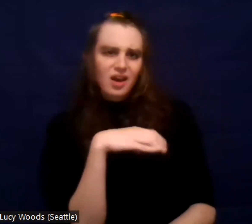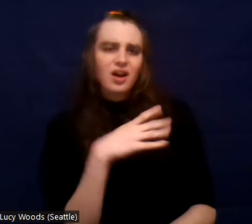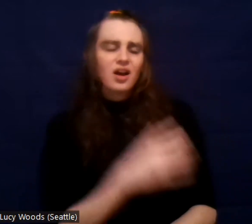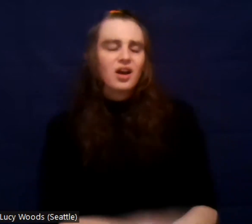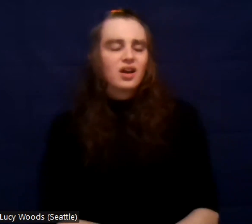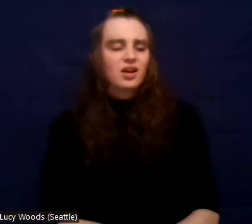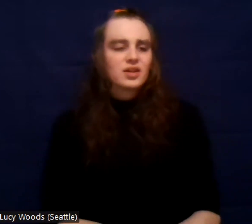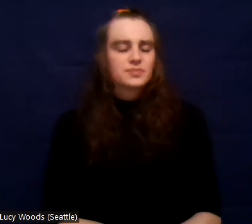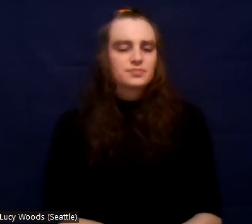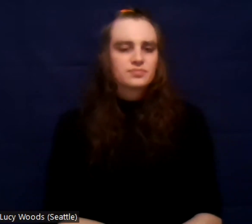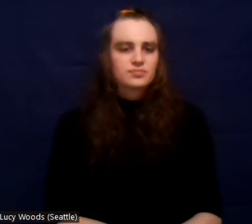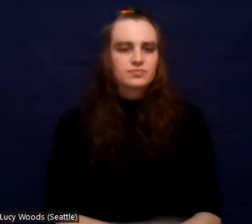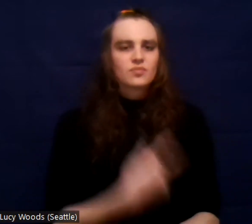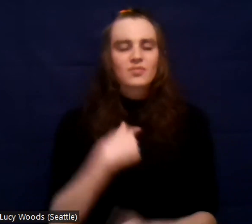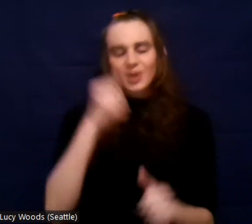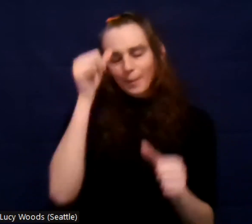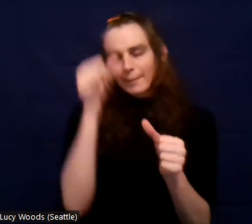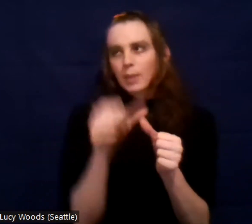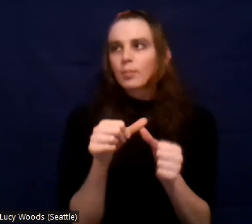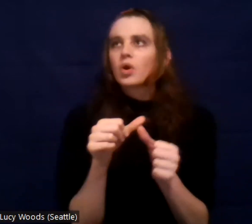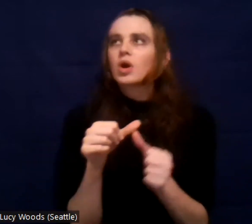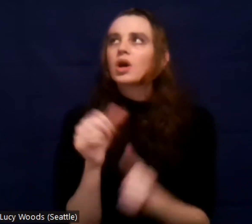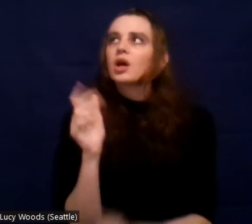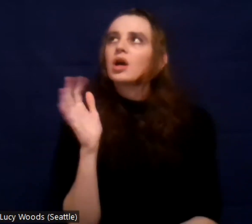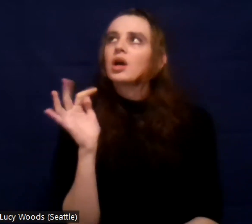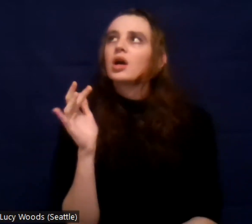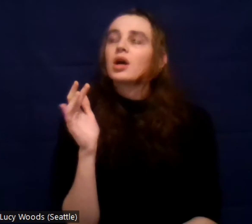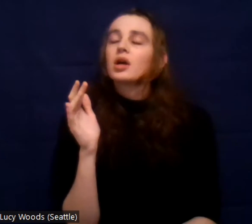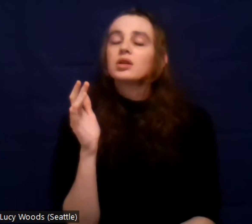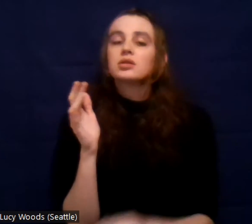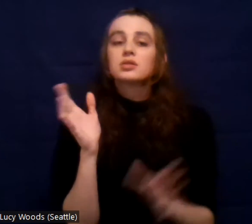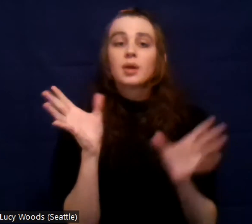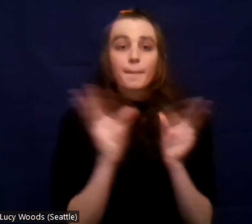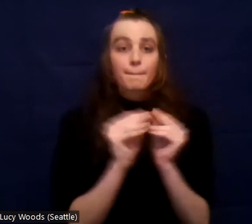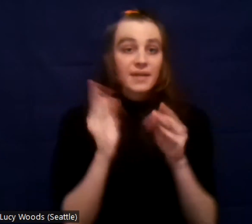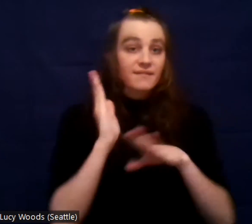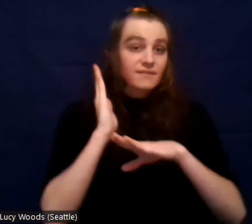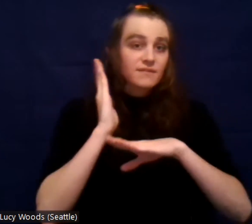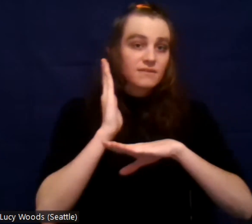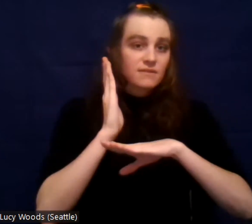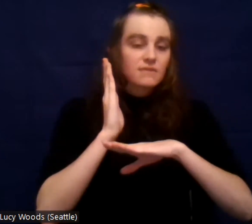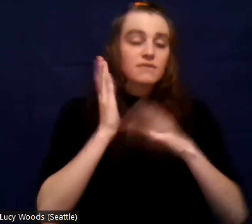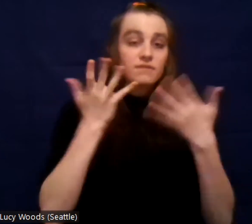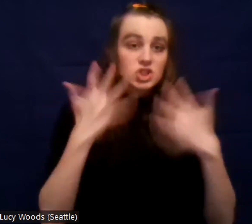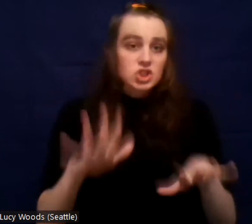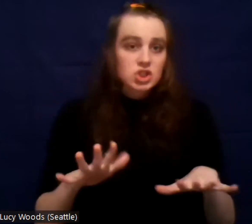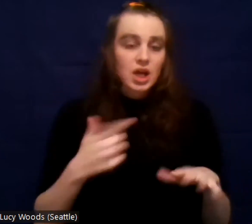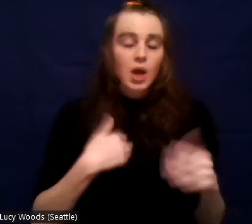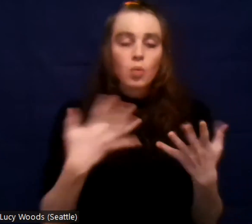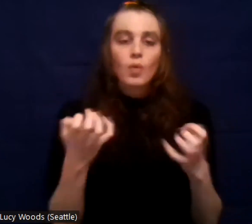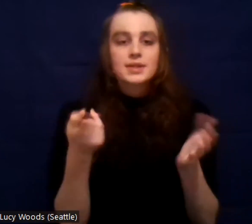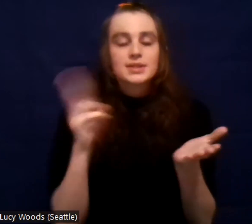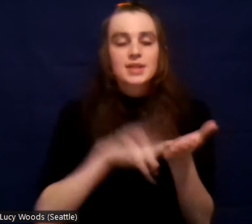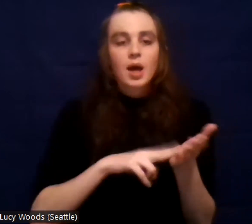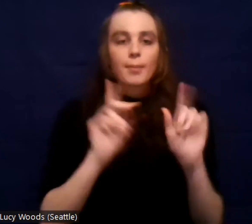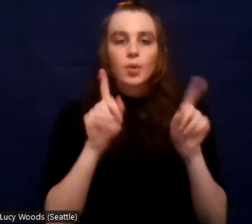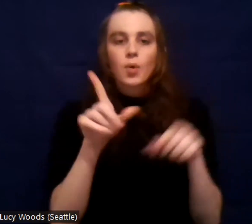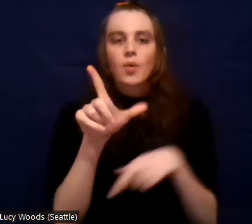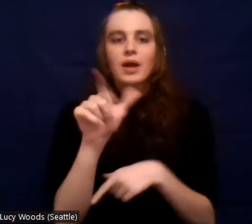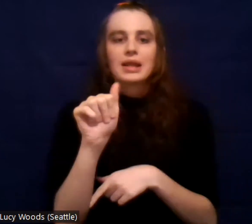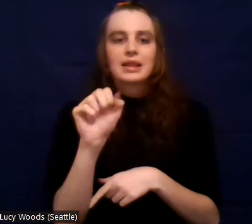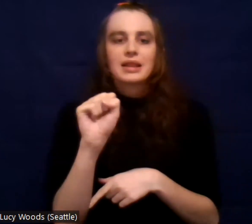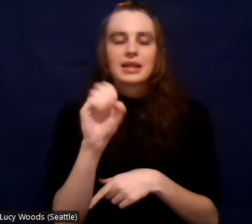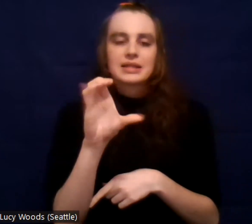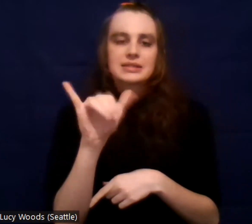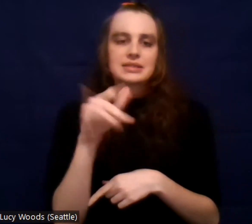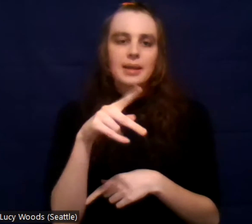I remember afterwards I wanted to sign up and get, go to Lacey Paul. then, uh, uh, that